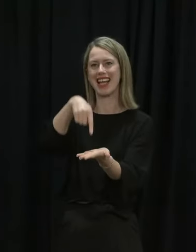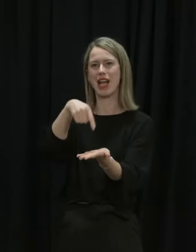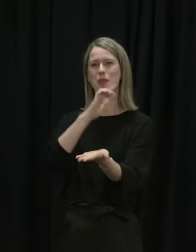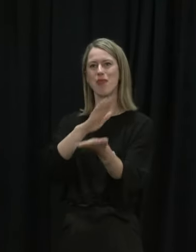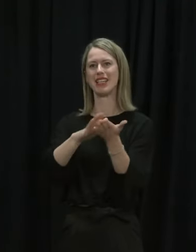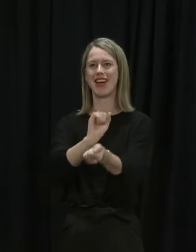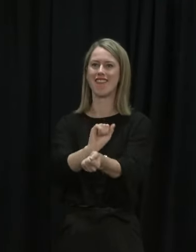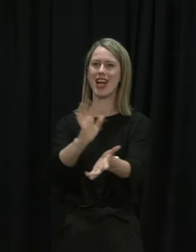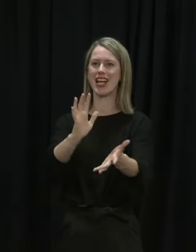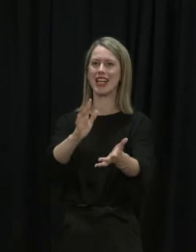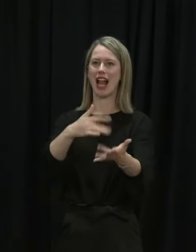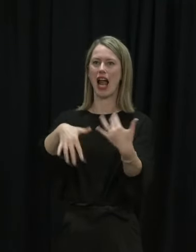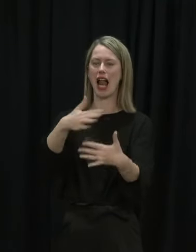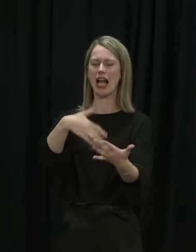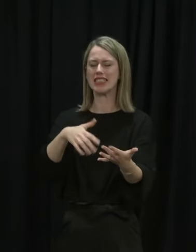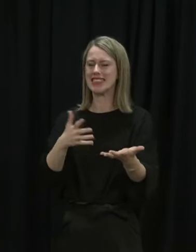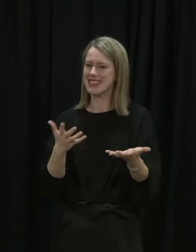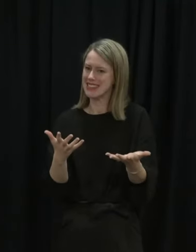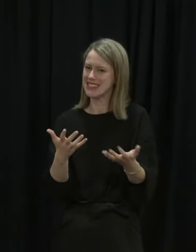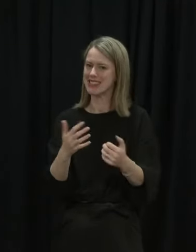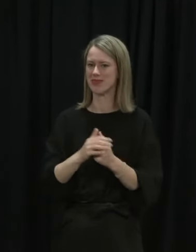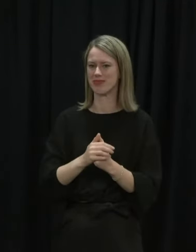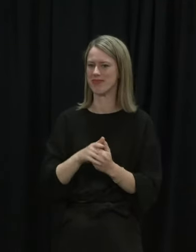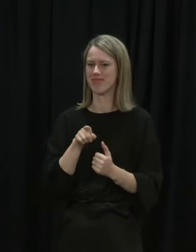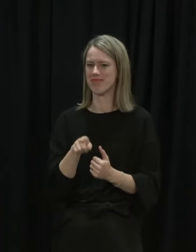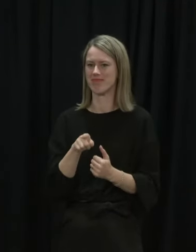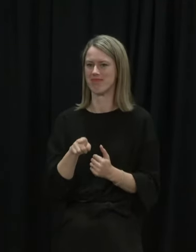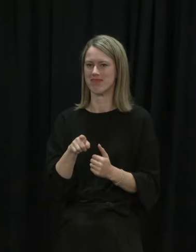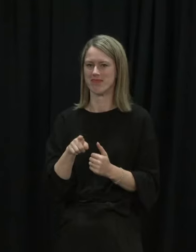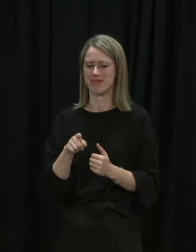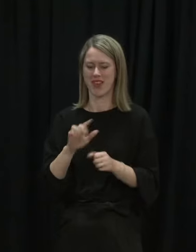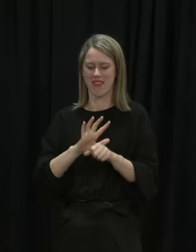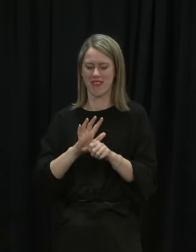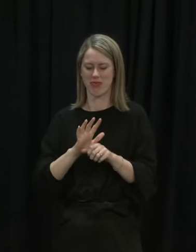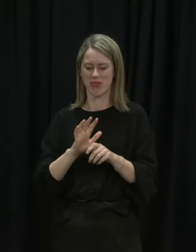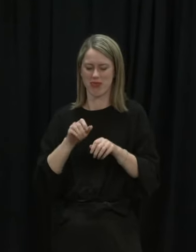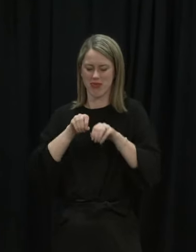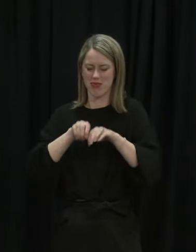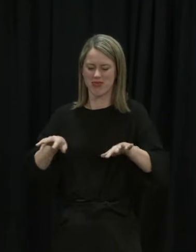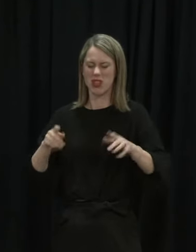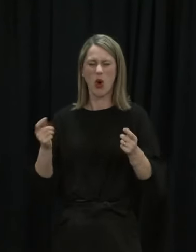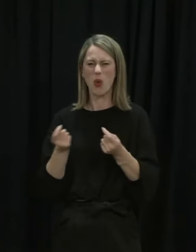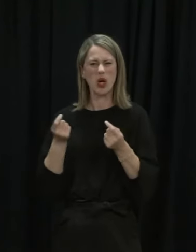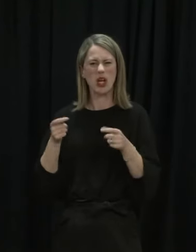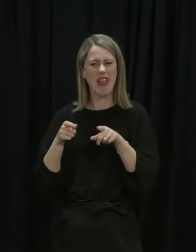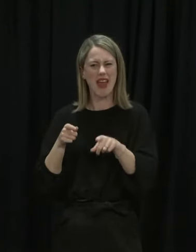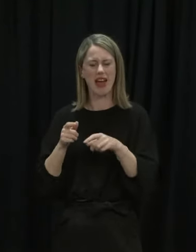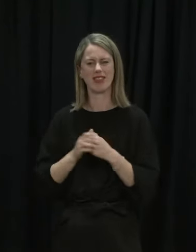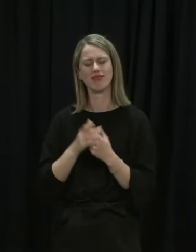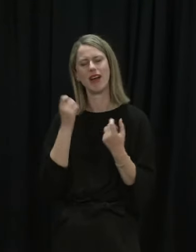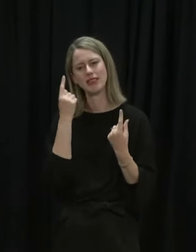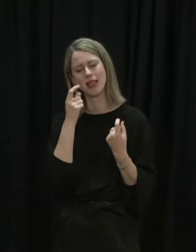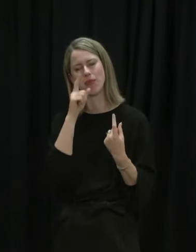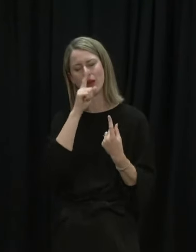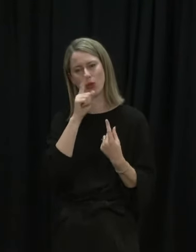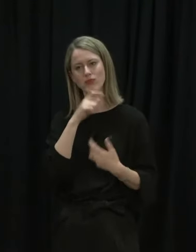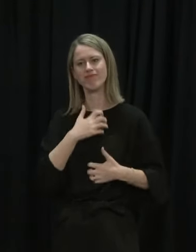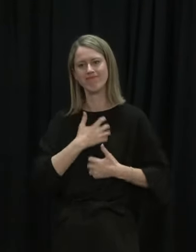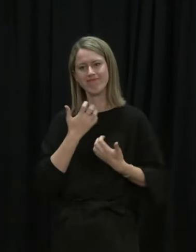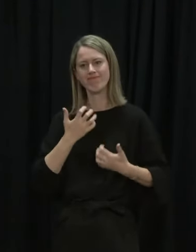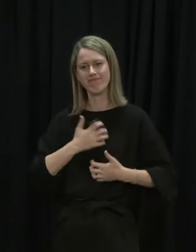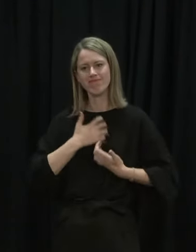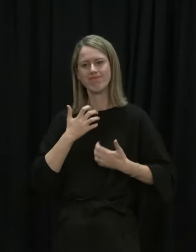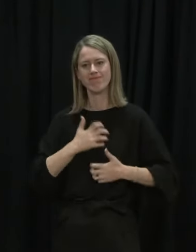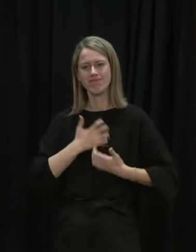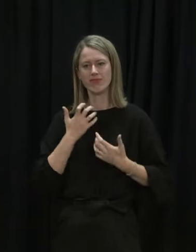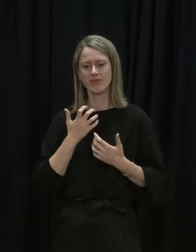COVID that everything would be over but that simply isn't how the virus works I understand the frustration that sits behind that but